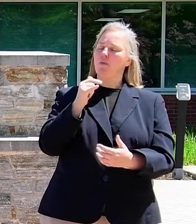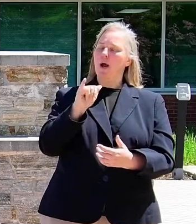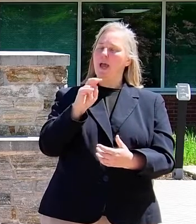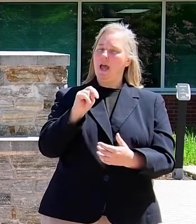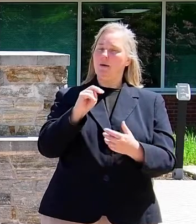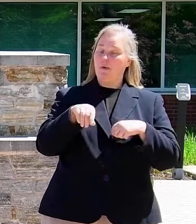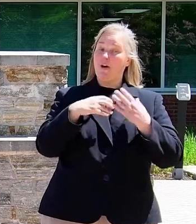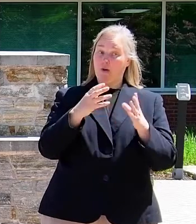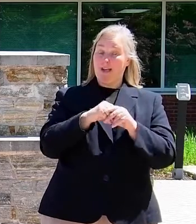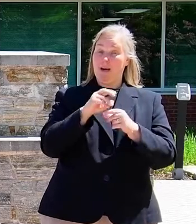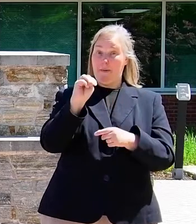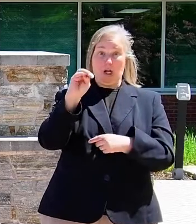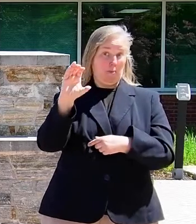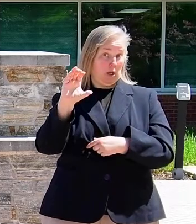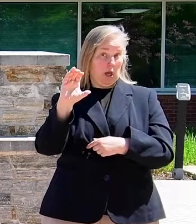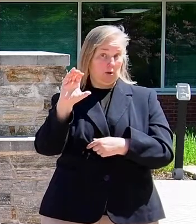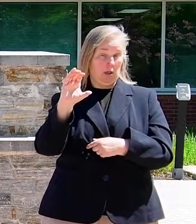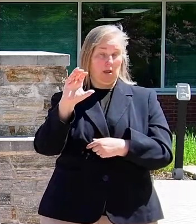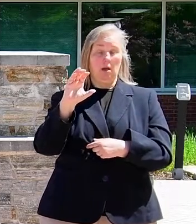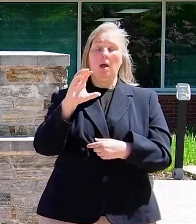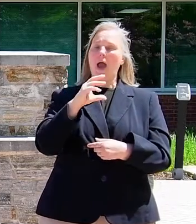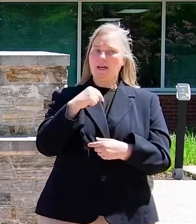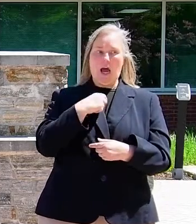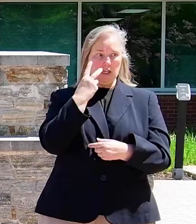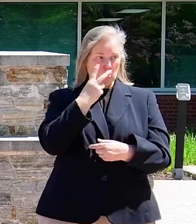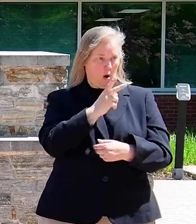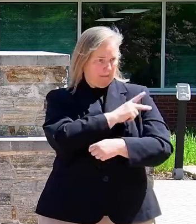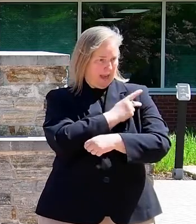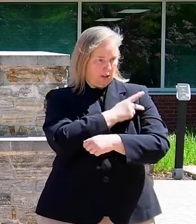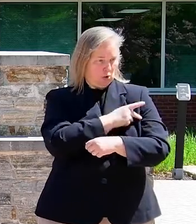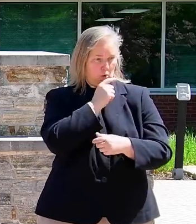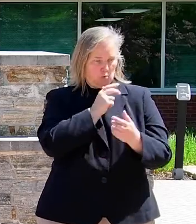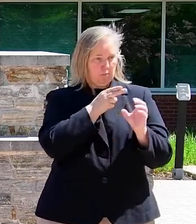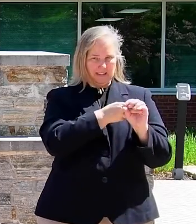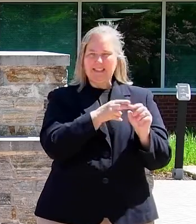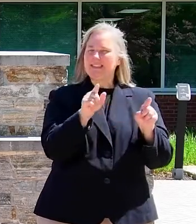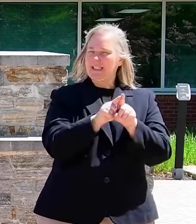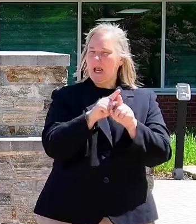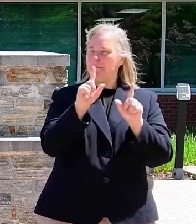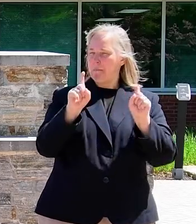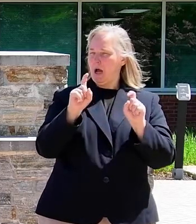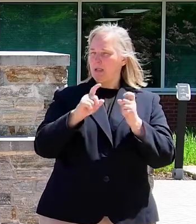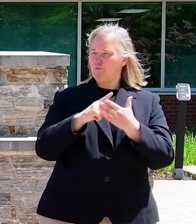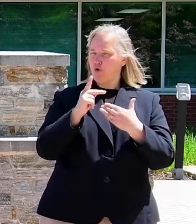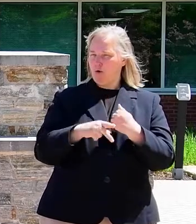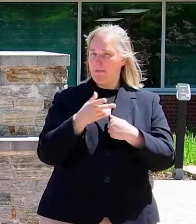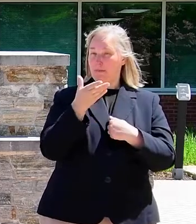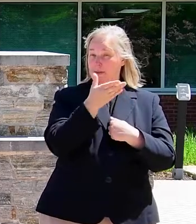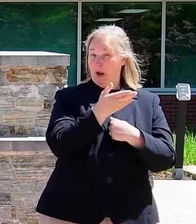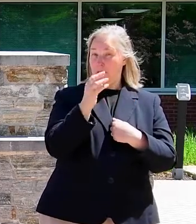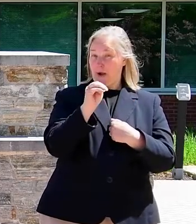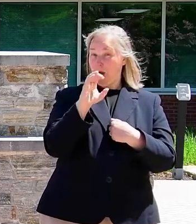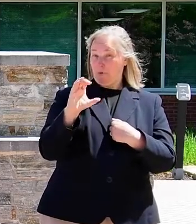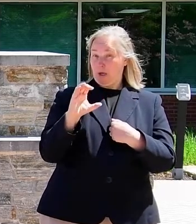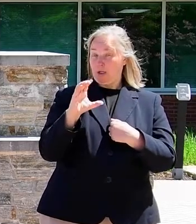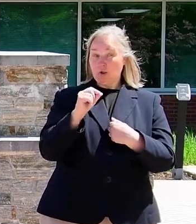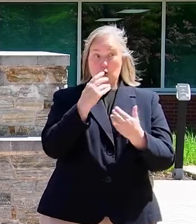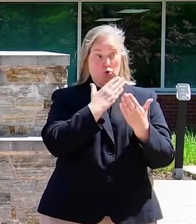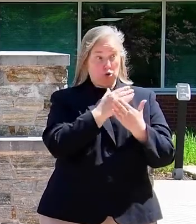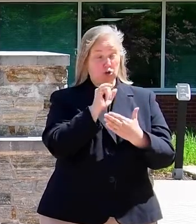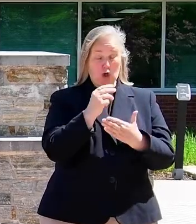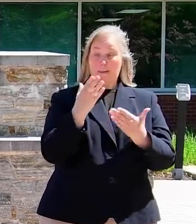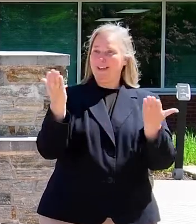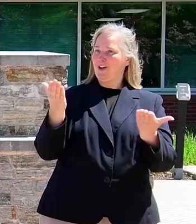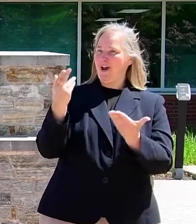County, and I saw the patients who participated in the same pilot program in Montgomery County. So good job,